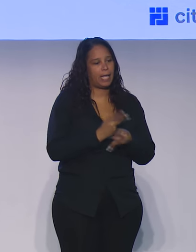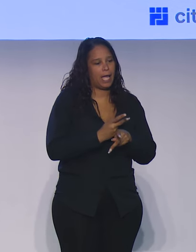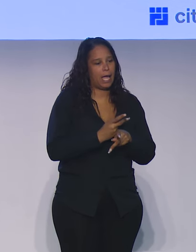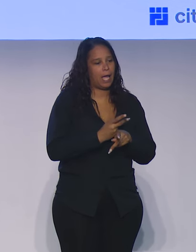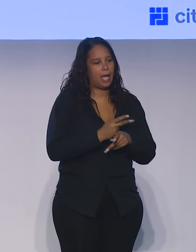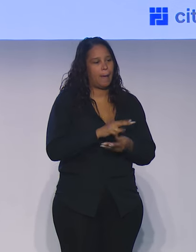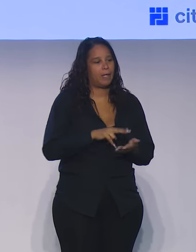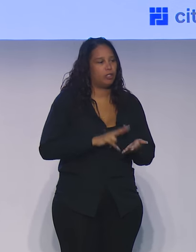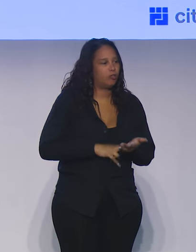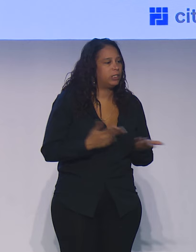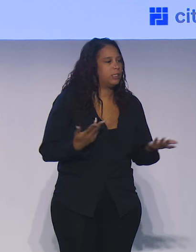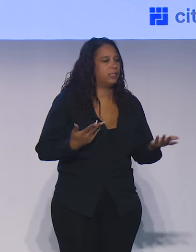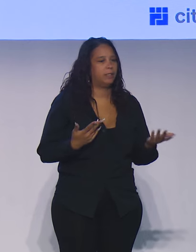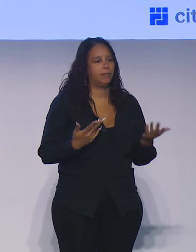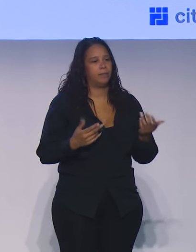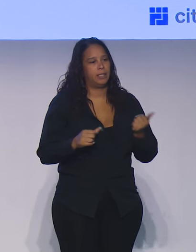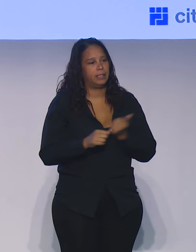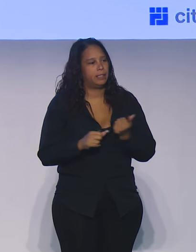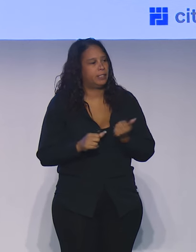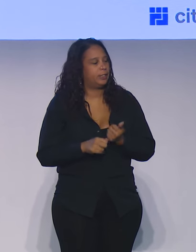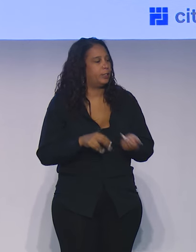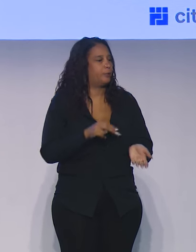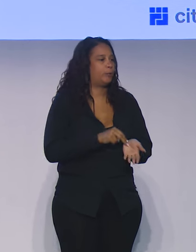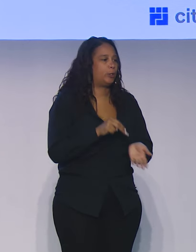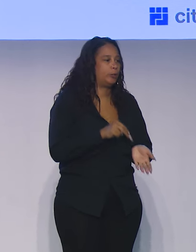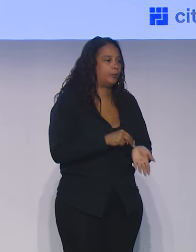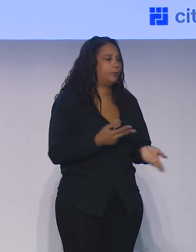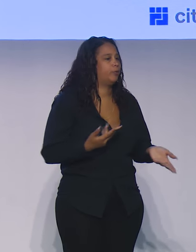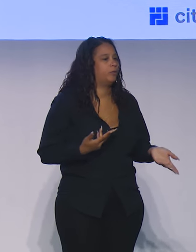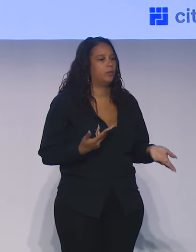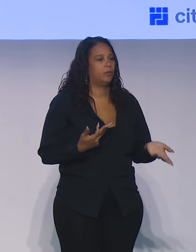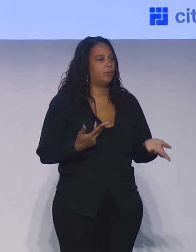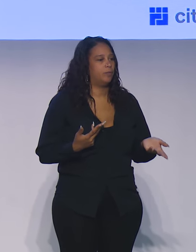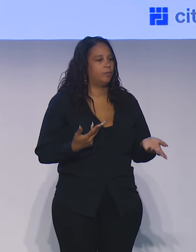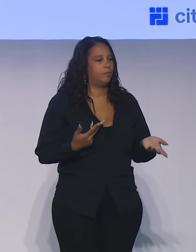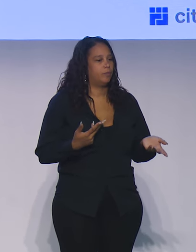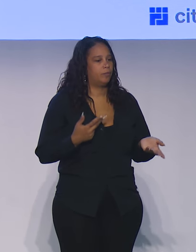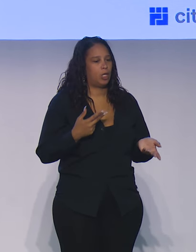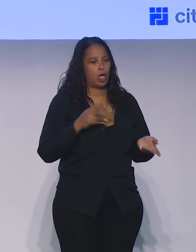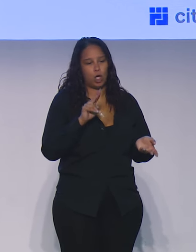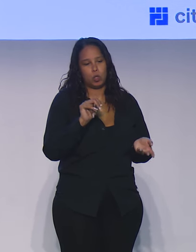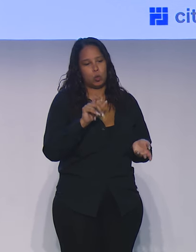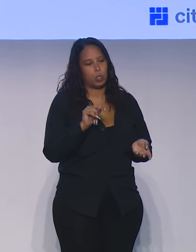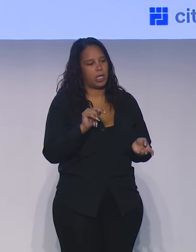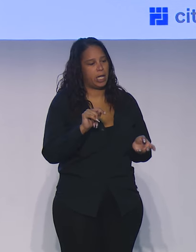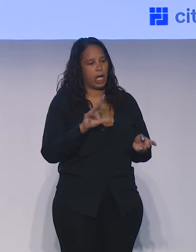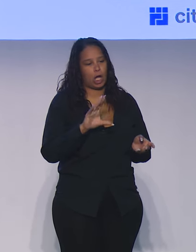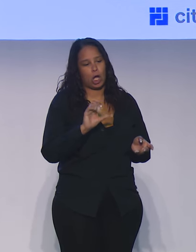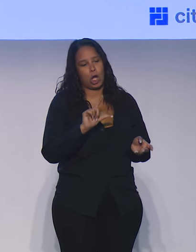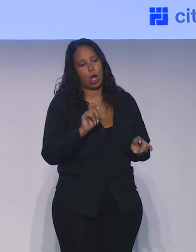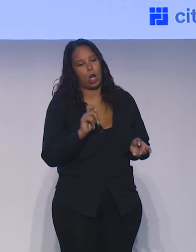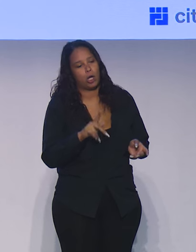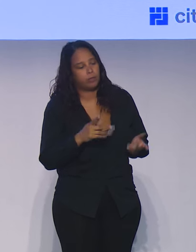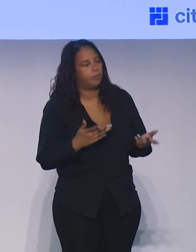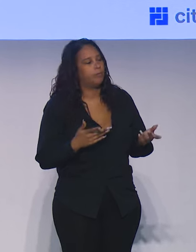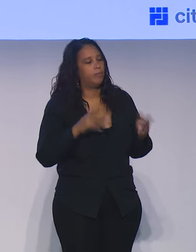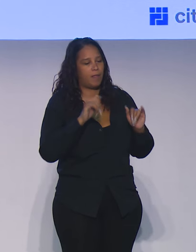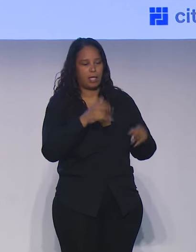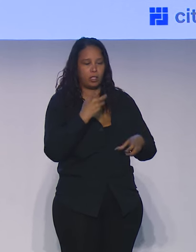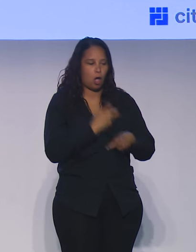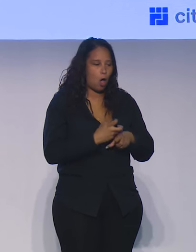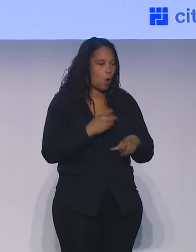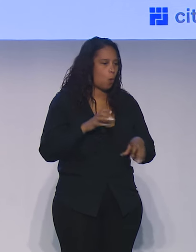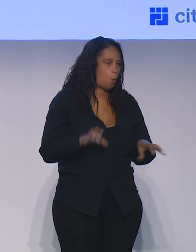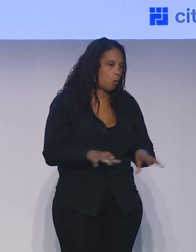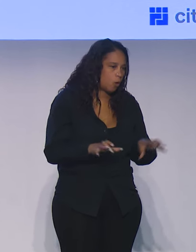as a physician, as an advanced practice clinician, as a nurse, as a unit clerk, this is such important work. It's hard work, it's hard